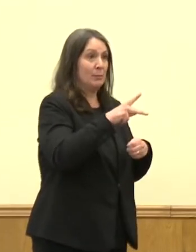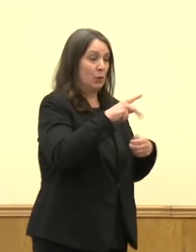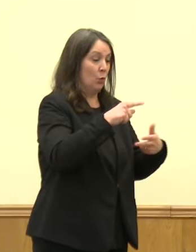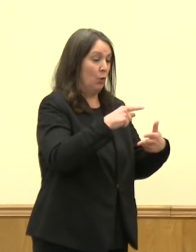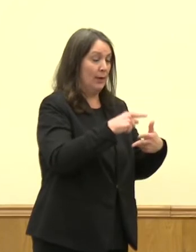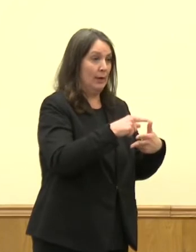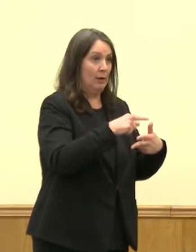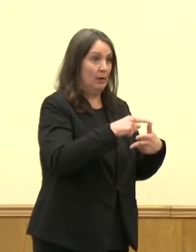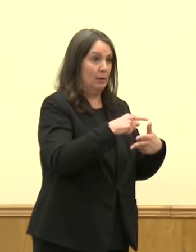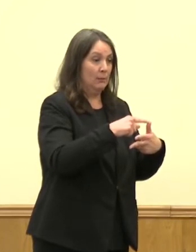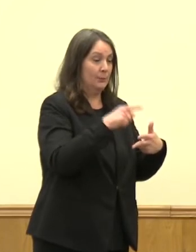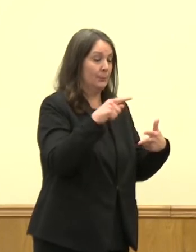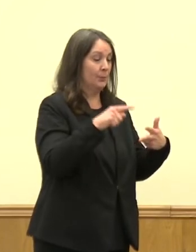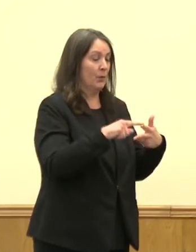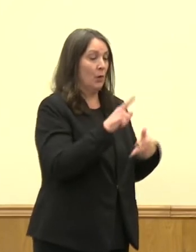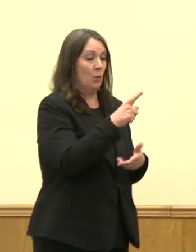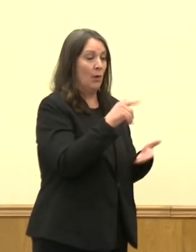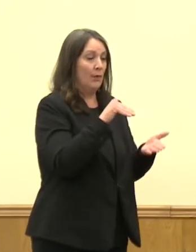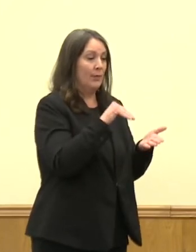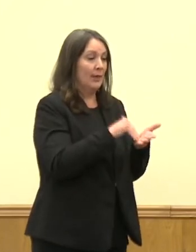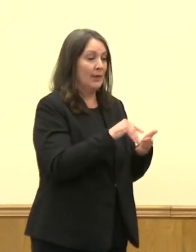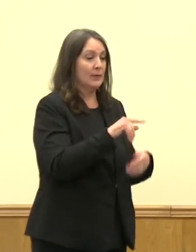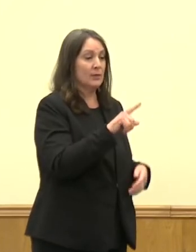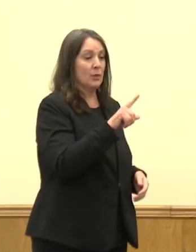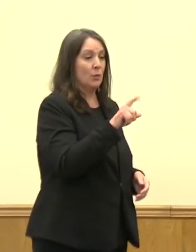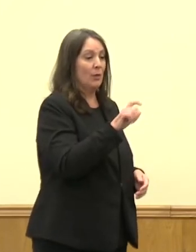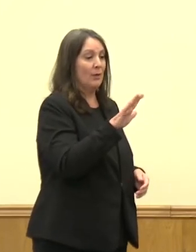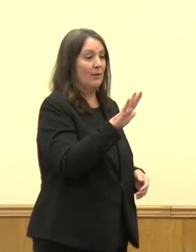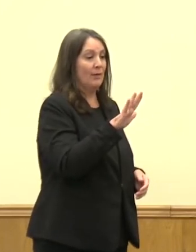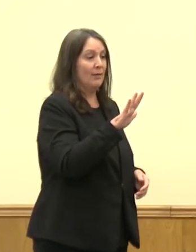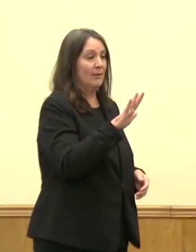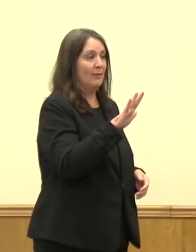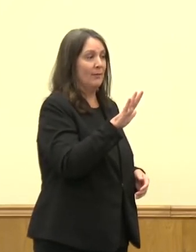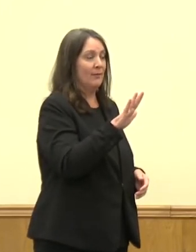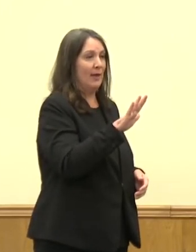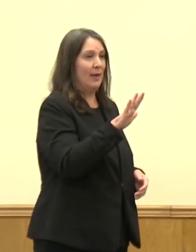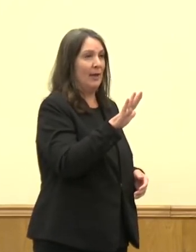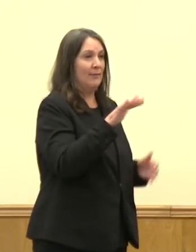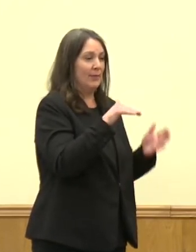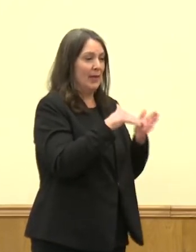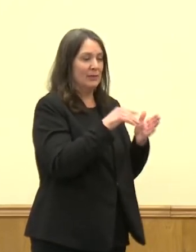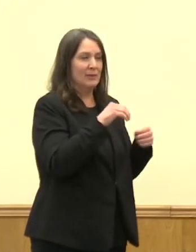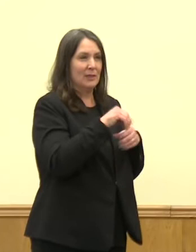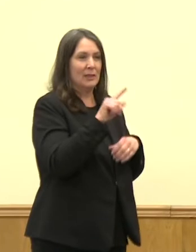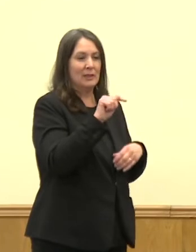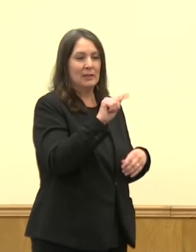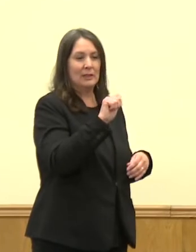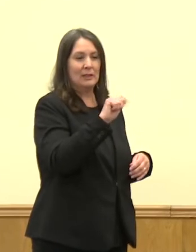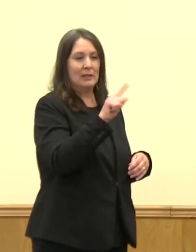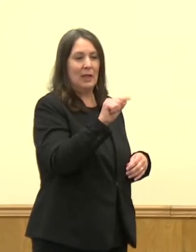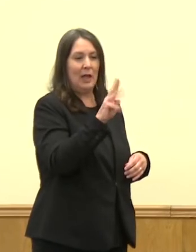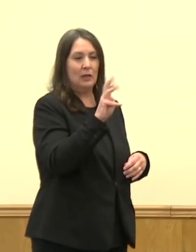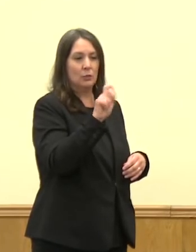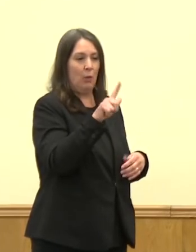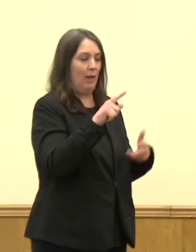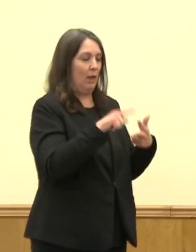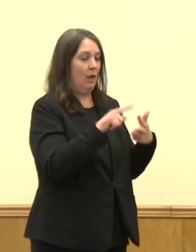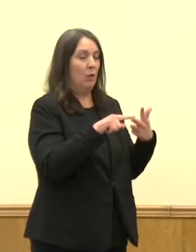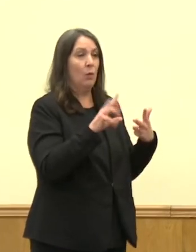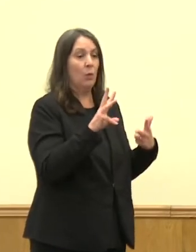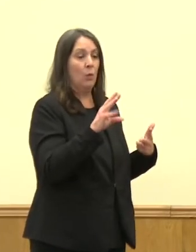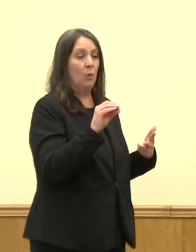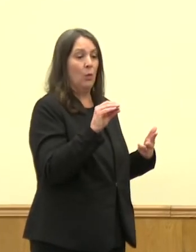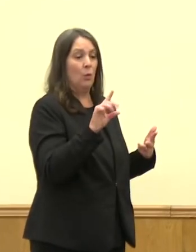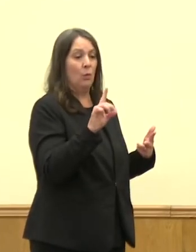County, 1,564 new cases in Tazewell over the past week, and then for Woodford,